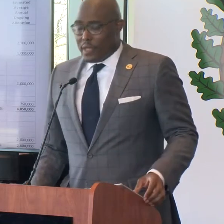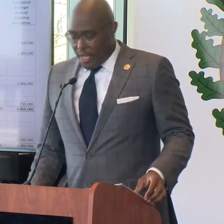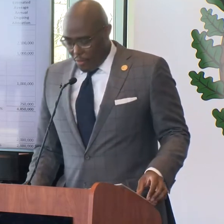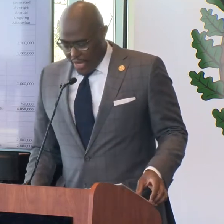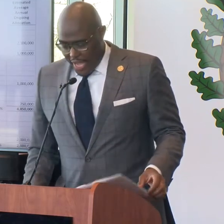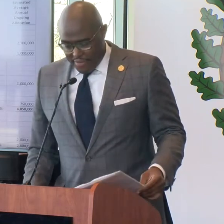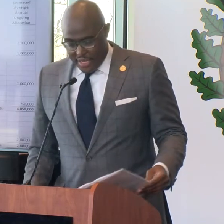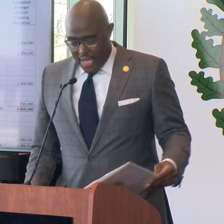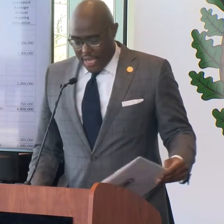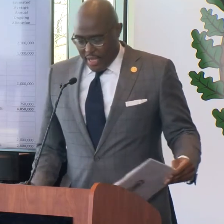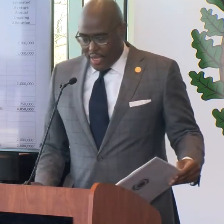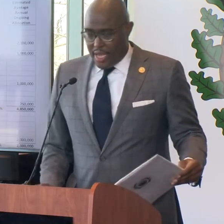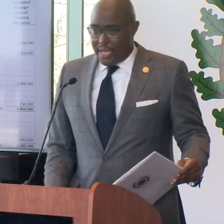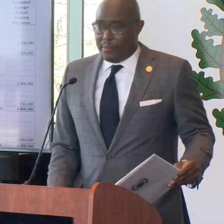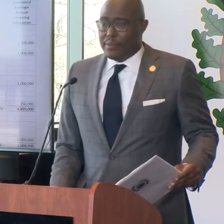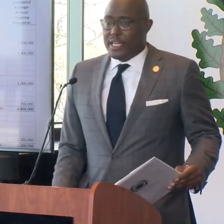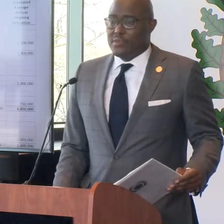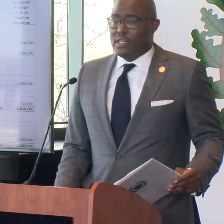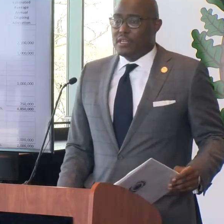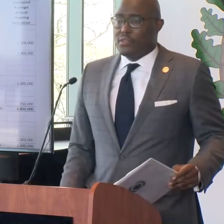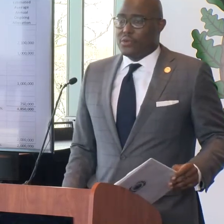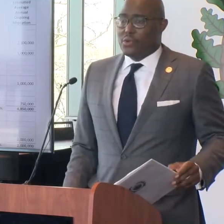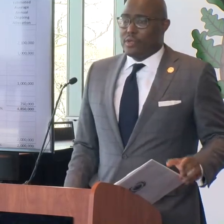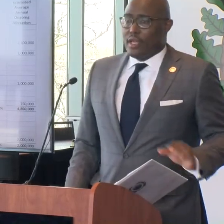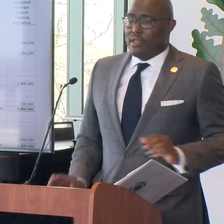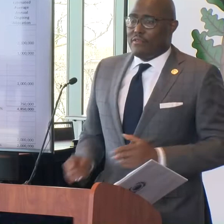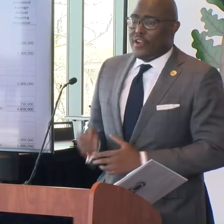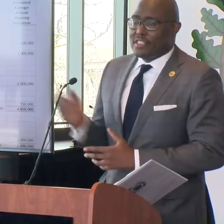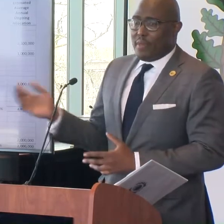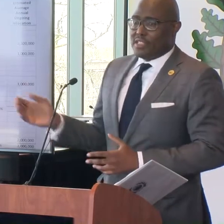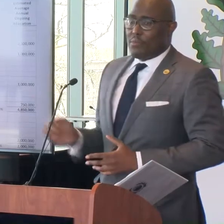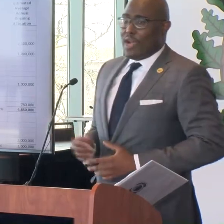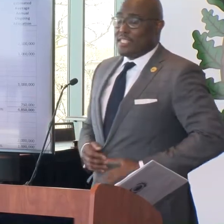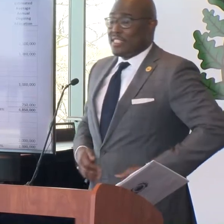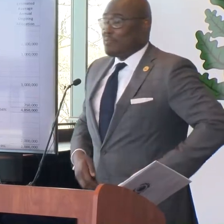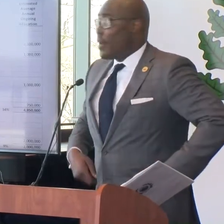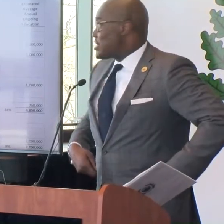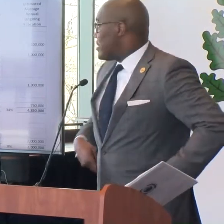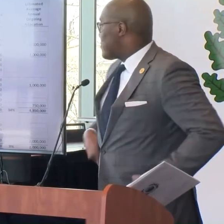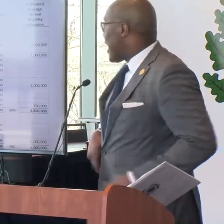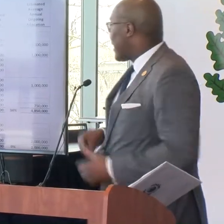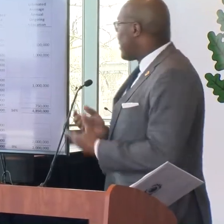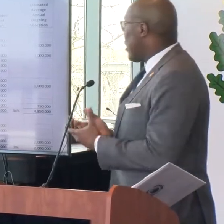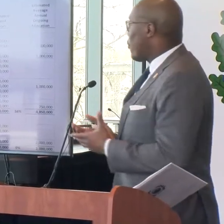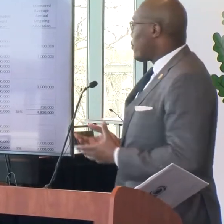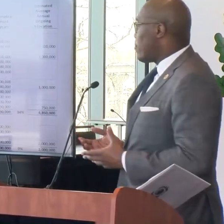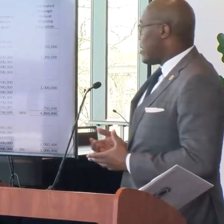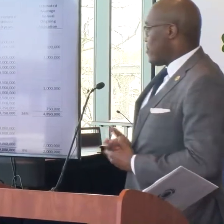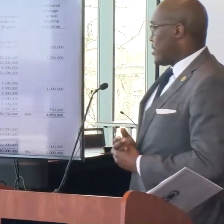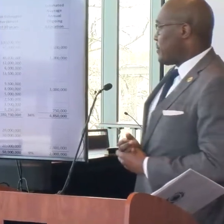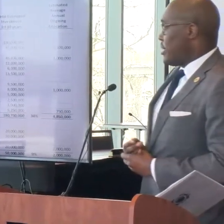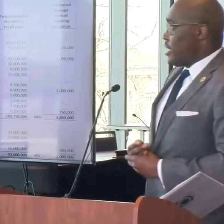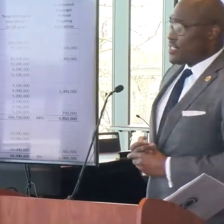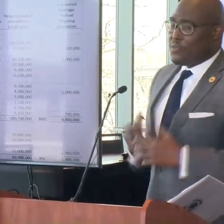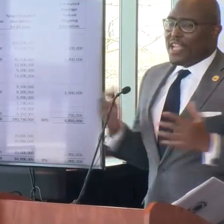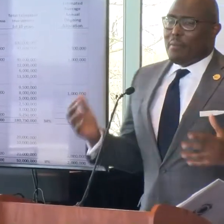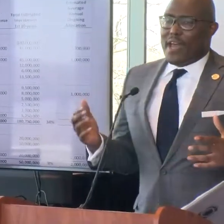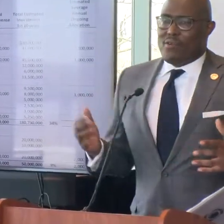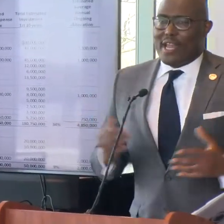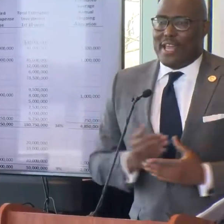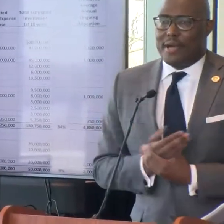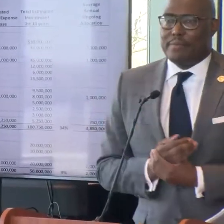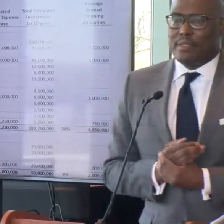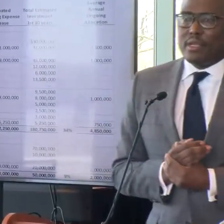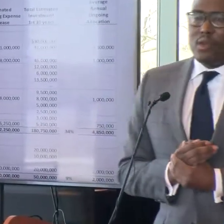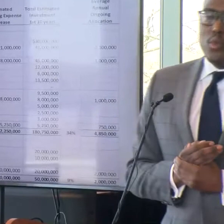So here we have today, as we look through the various amounts of projects, and much of this I can go through memory. So think